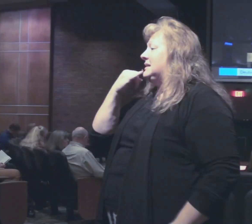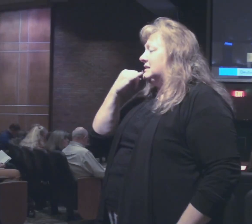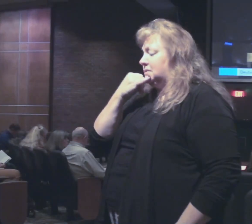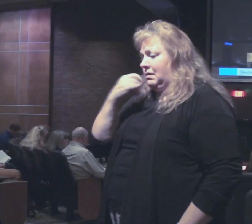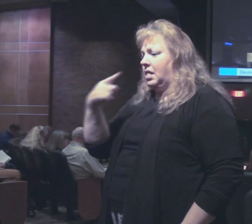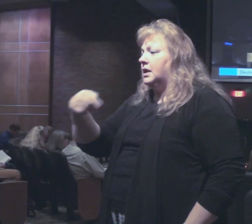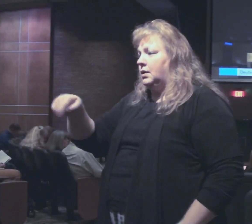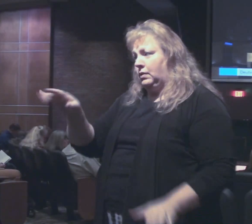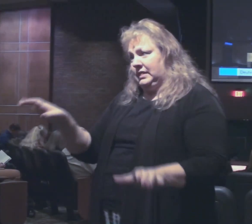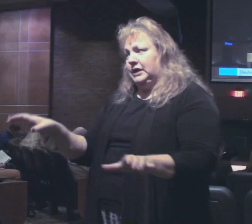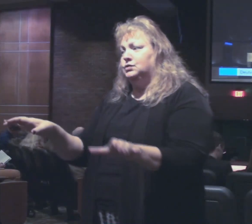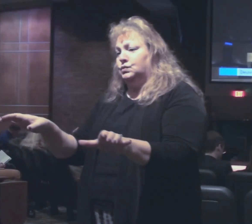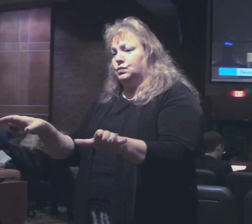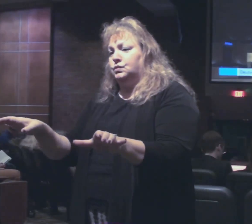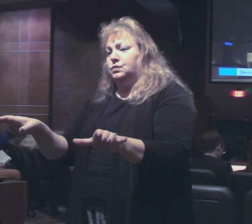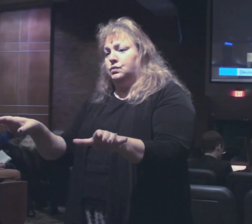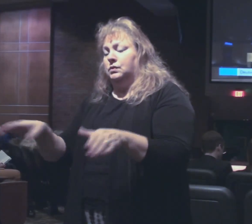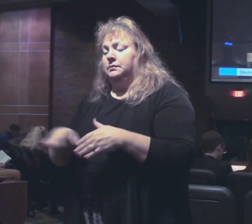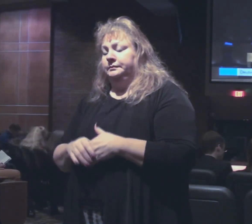how they conduct themselves.